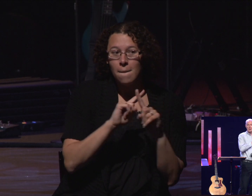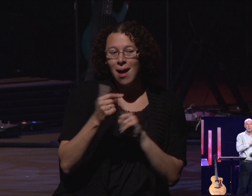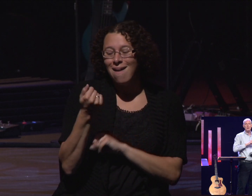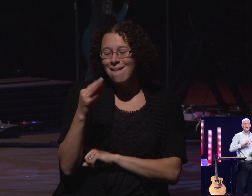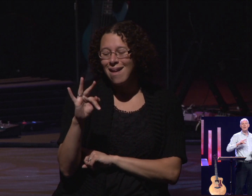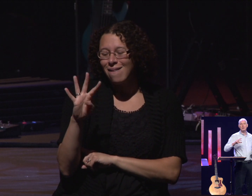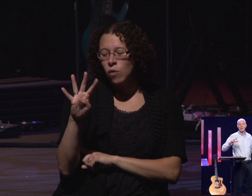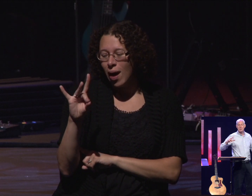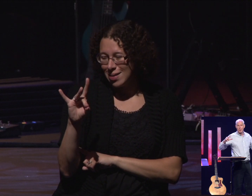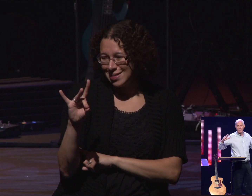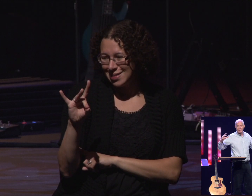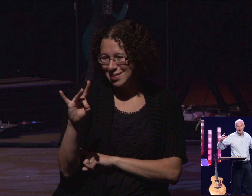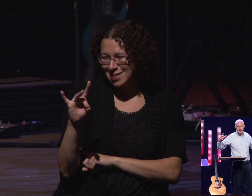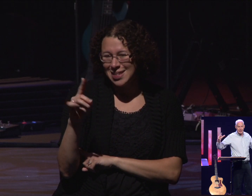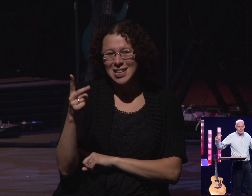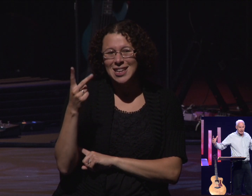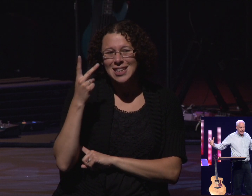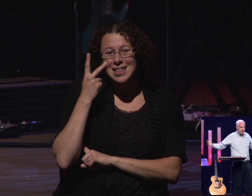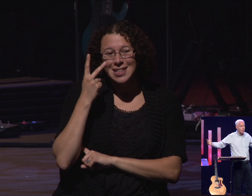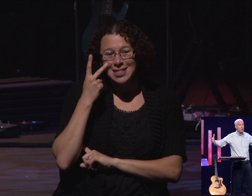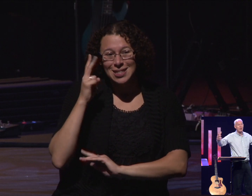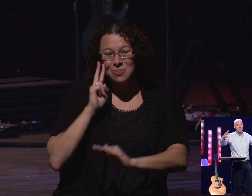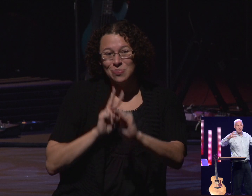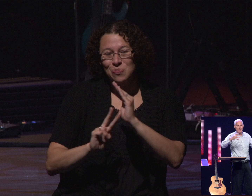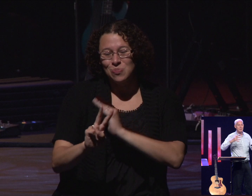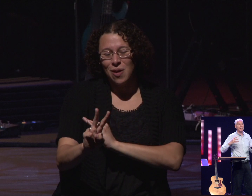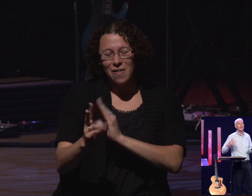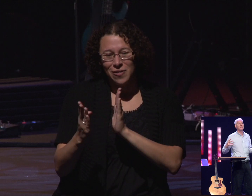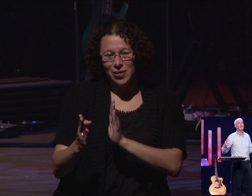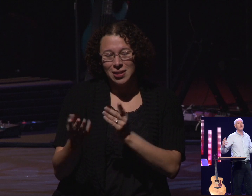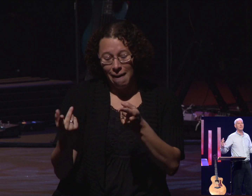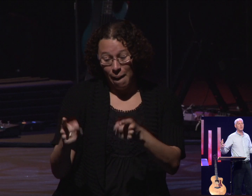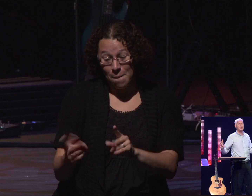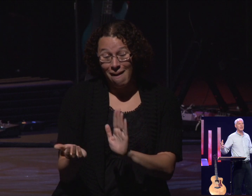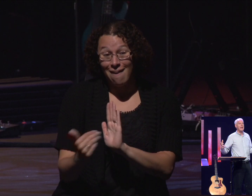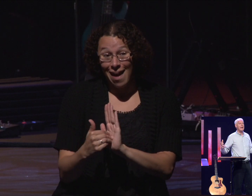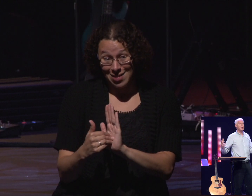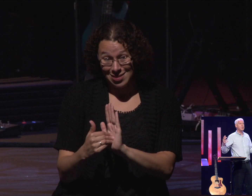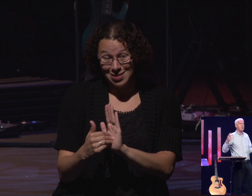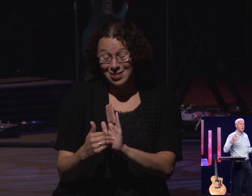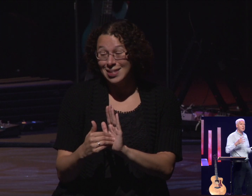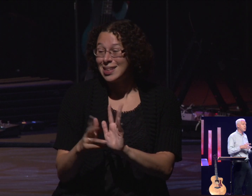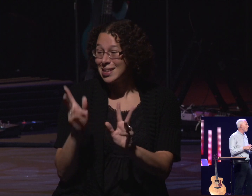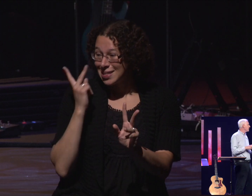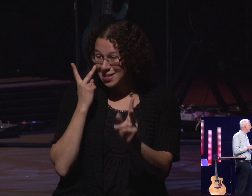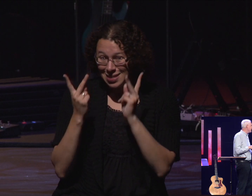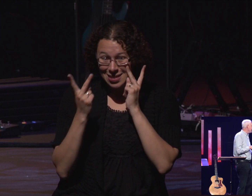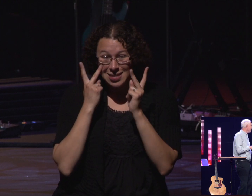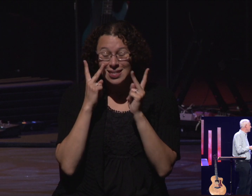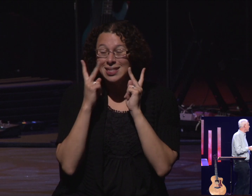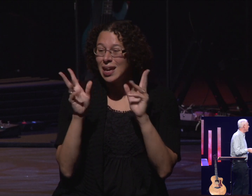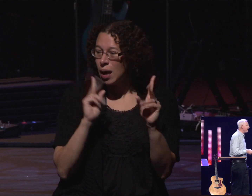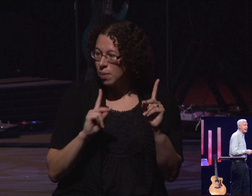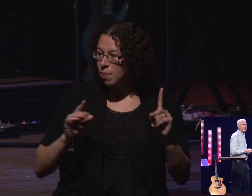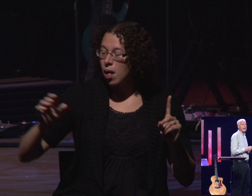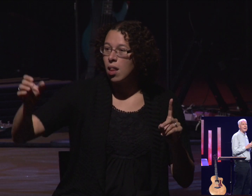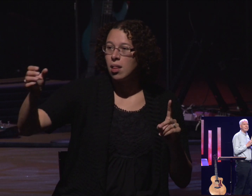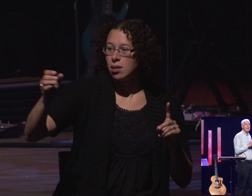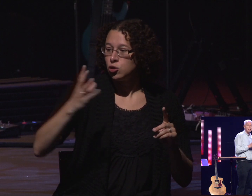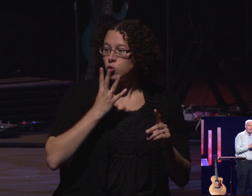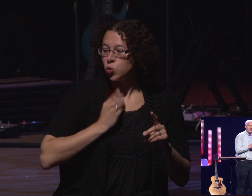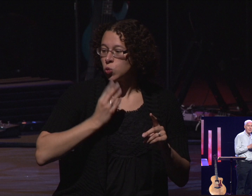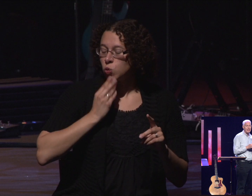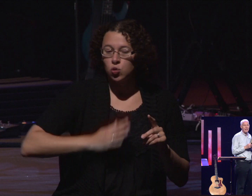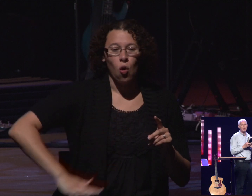When this new country is born in the land, the world becomes the country of Israel. And the Jews are restored to the land. Interesting, back in